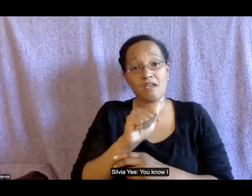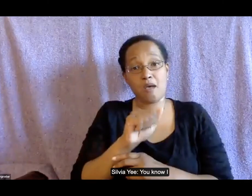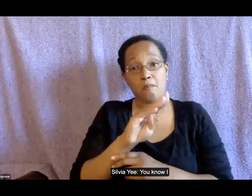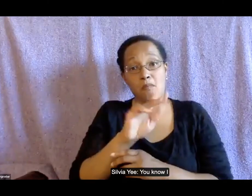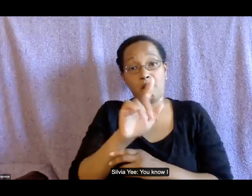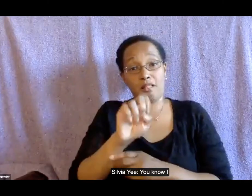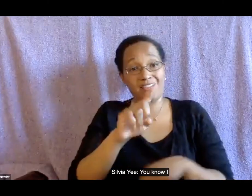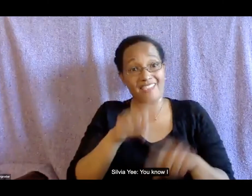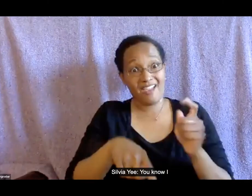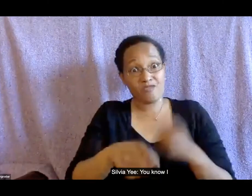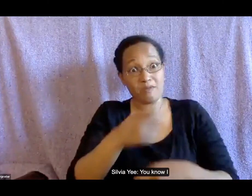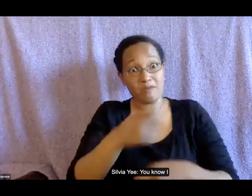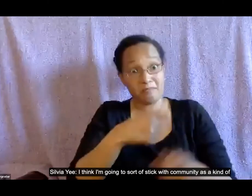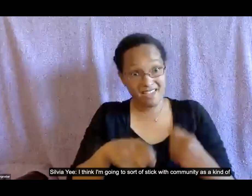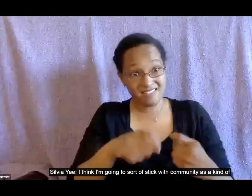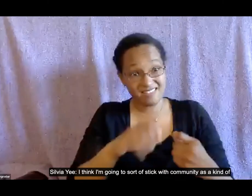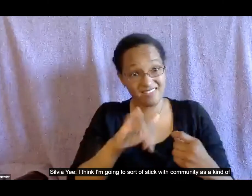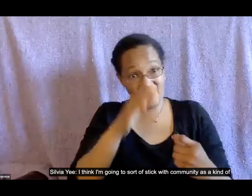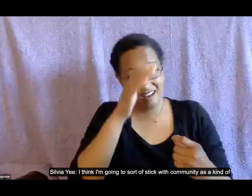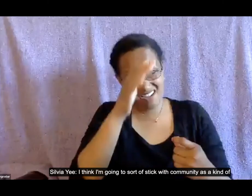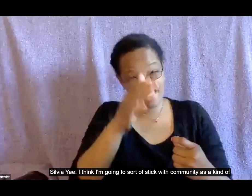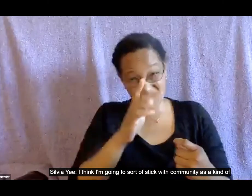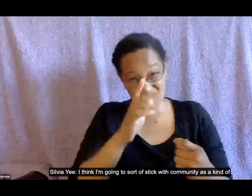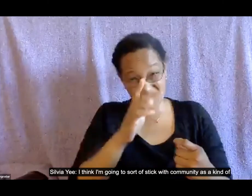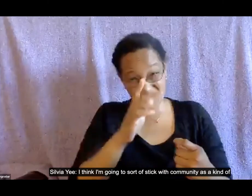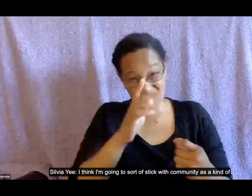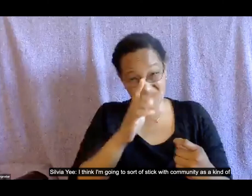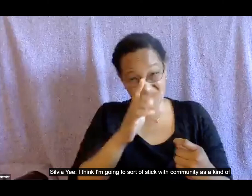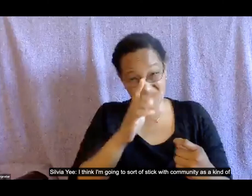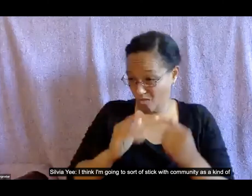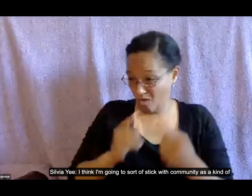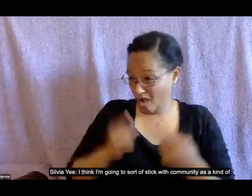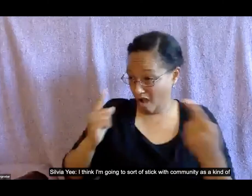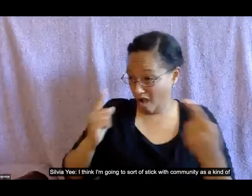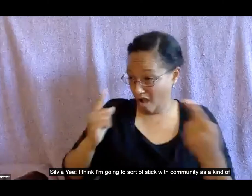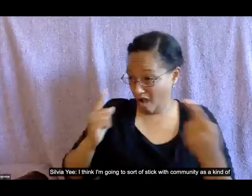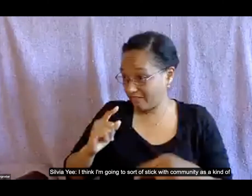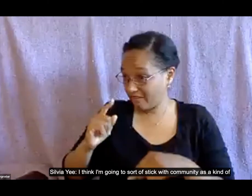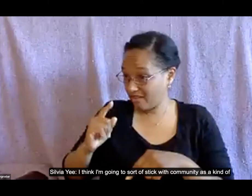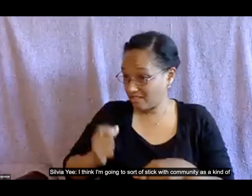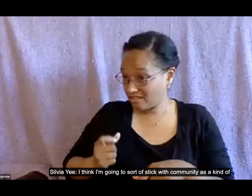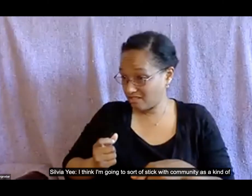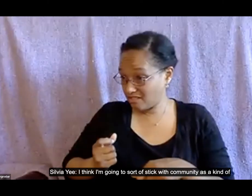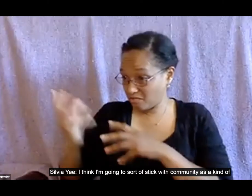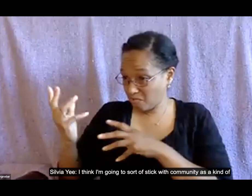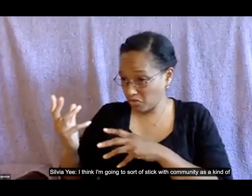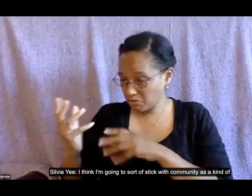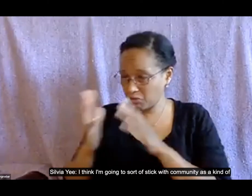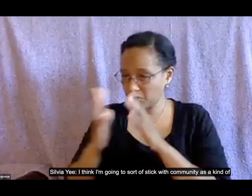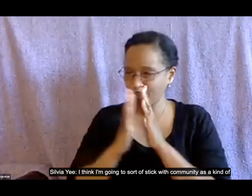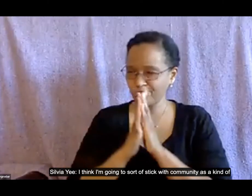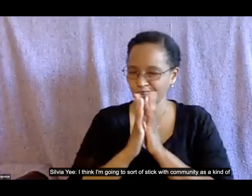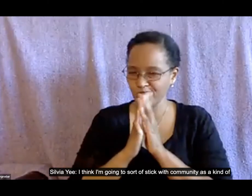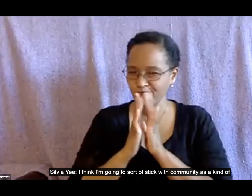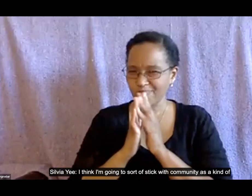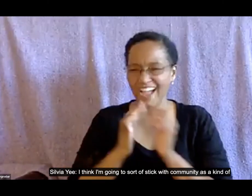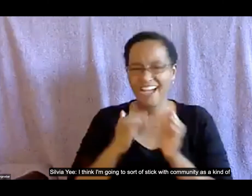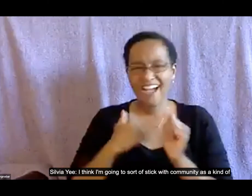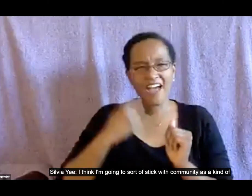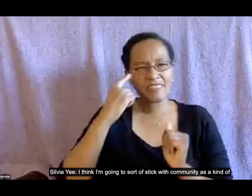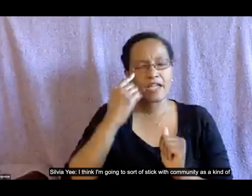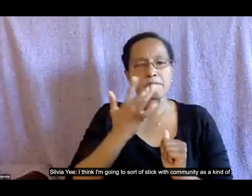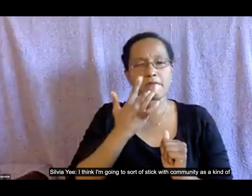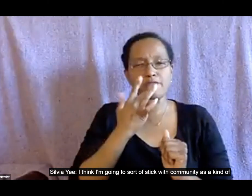i think i'm going to to sort of stick with community as a kind of